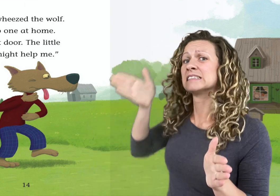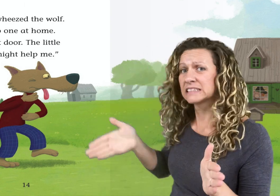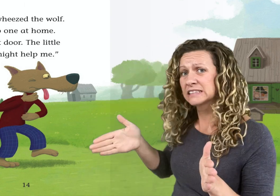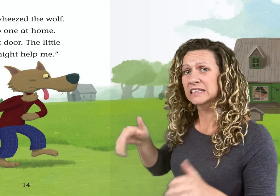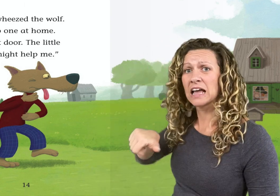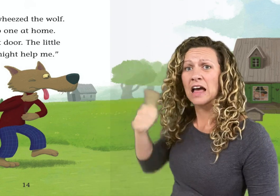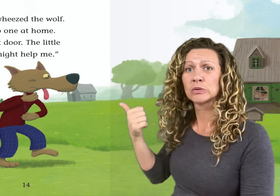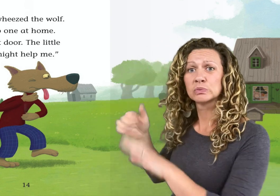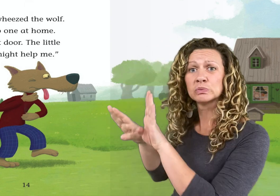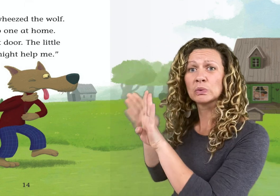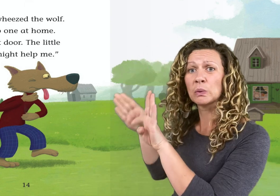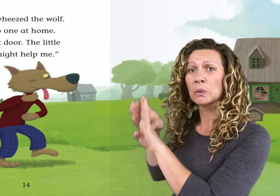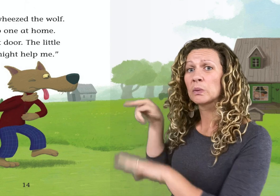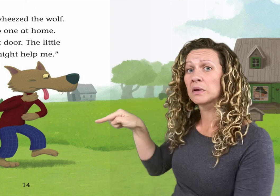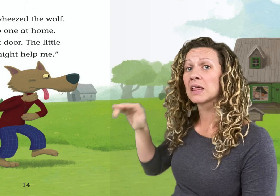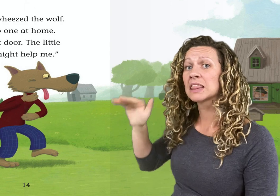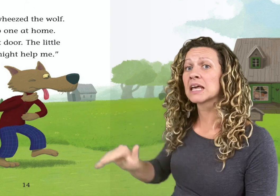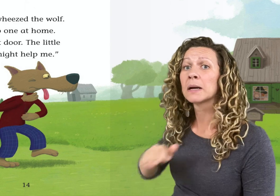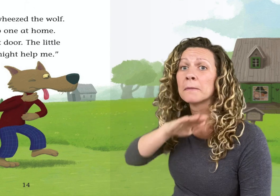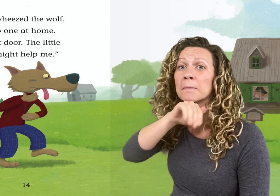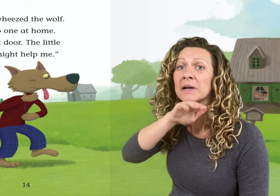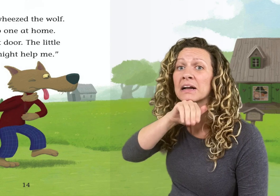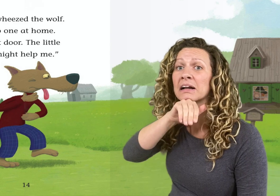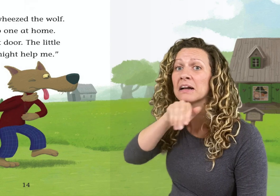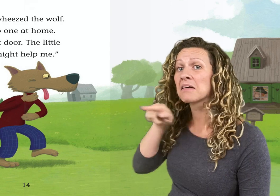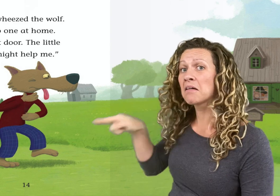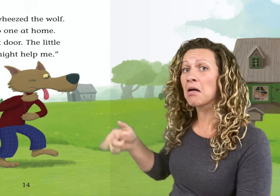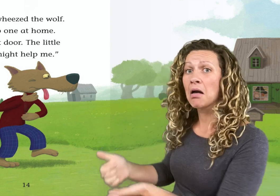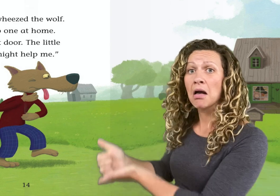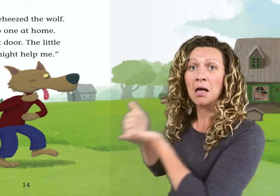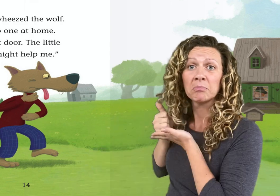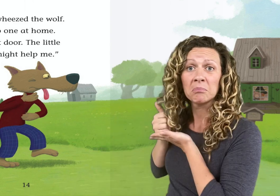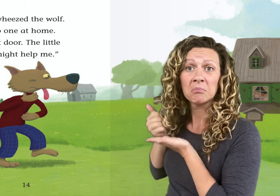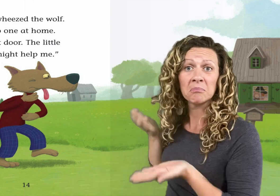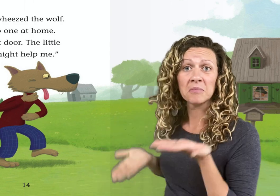try next door. The little pig there might help me.